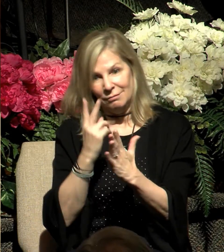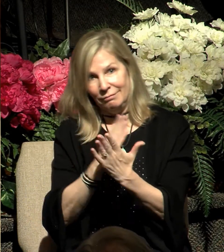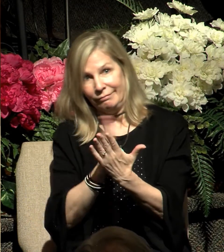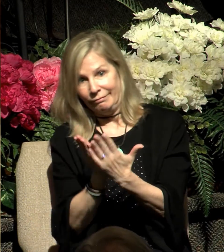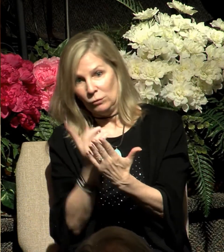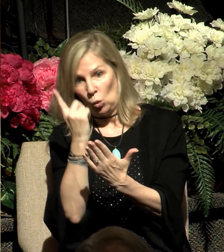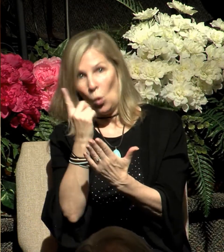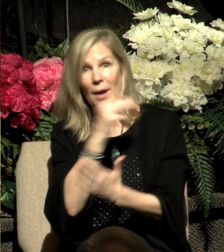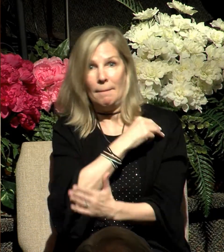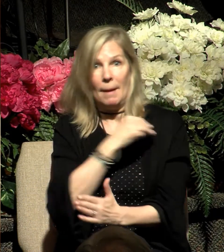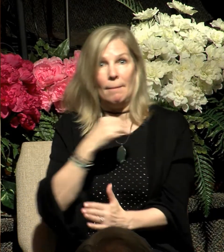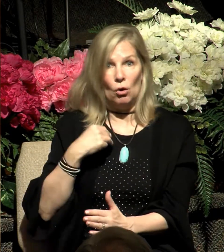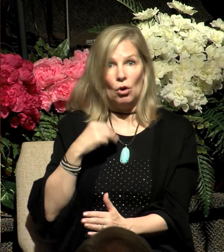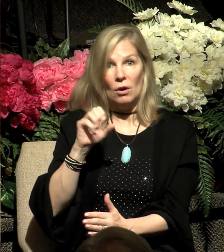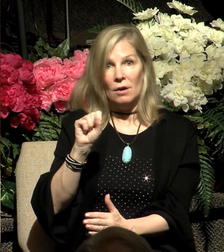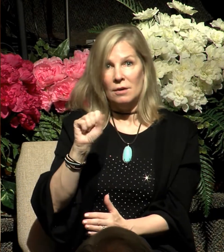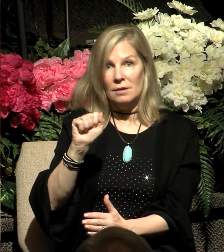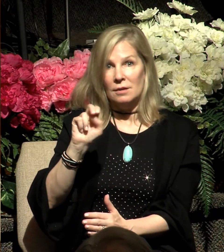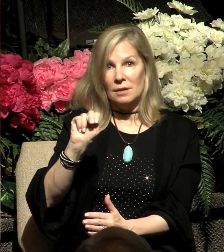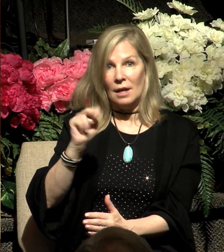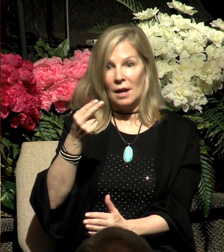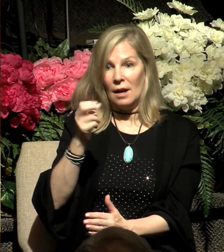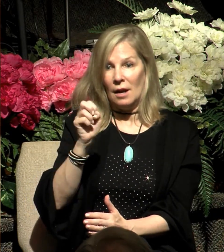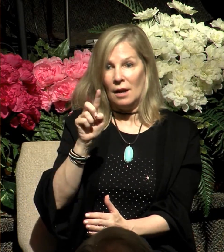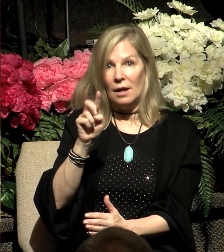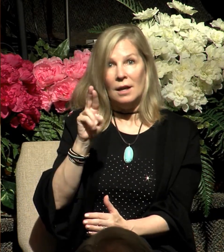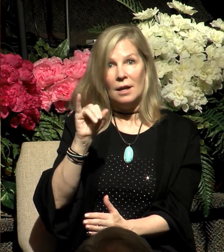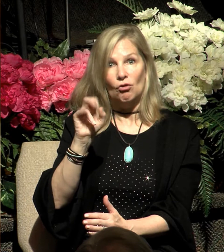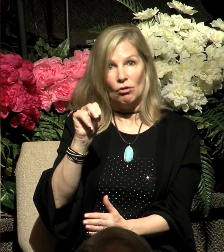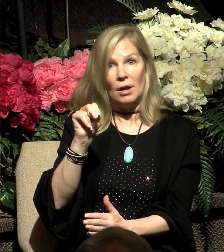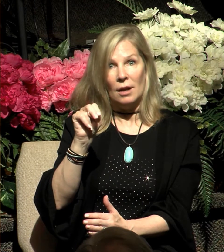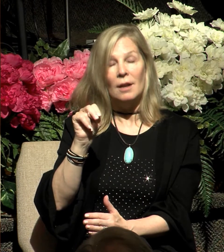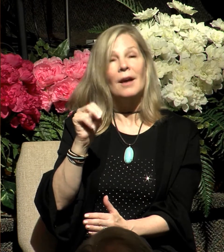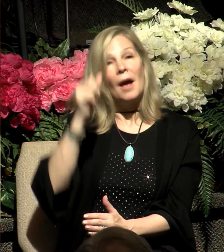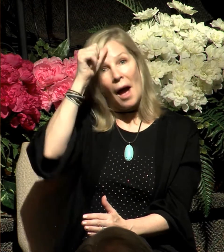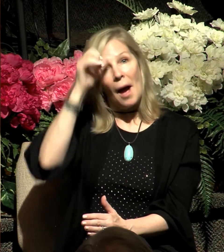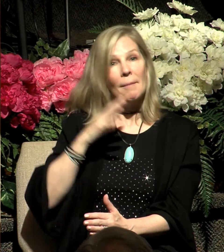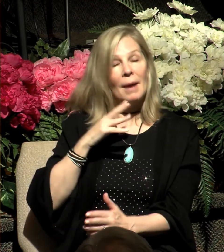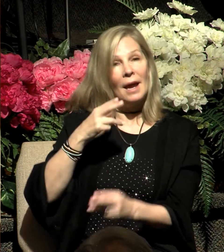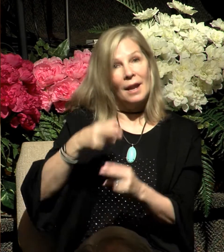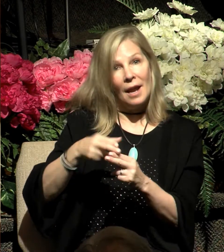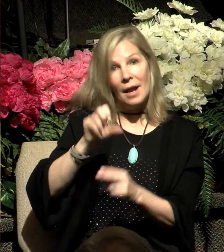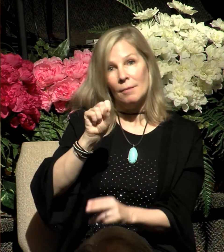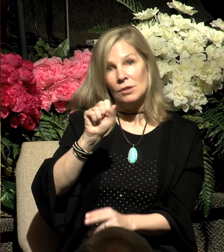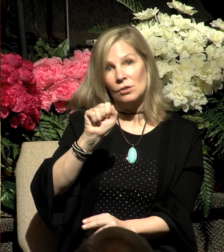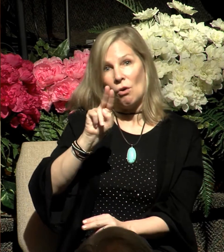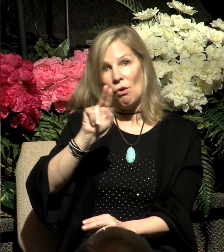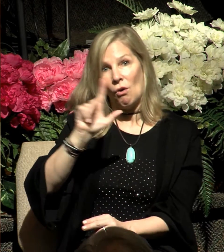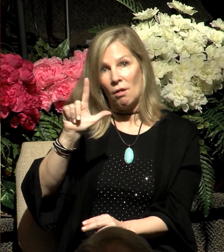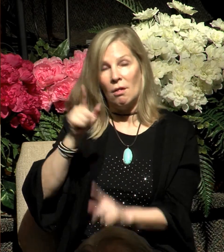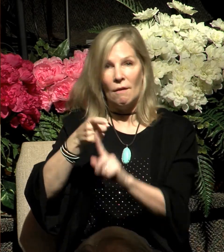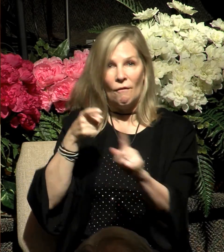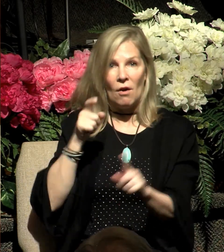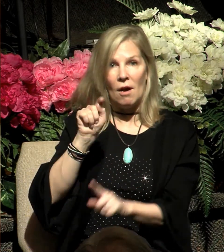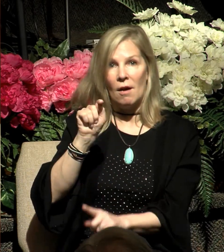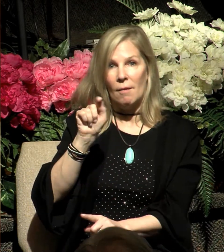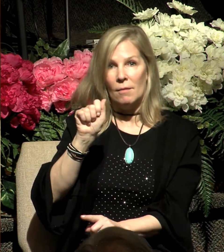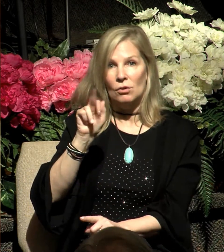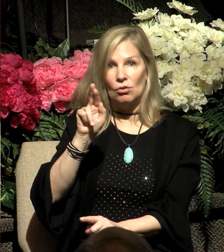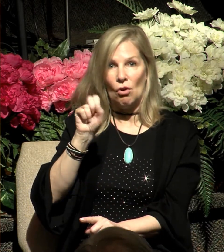of the members of the Sanhedrin, a man by the name of Saul of Tarsus, who became the apostle Paul. And concerning the Sanhedrin's resistance